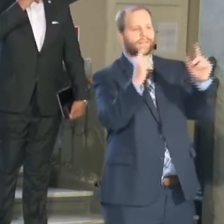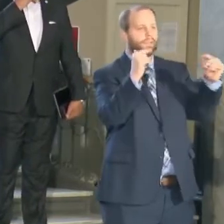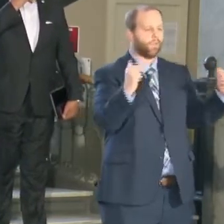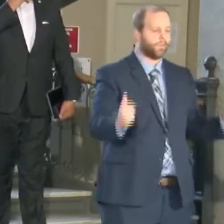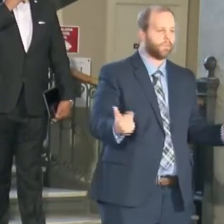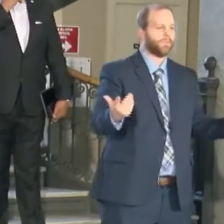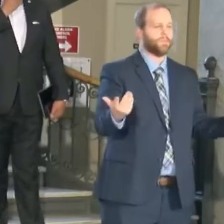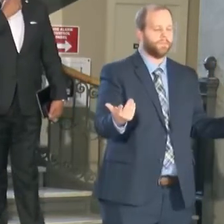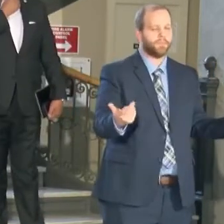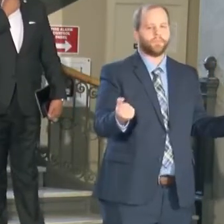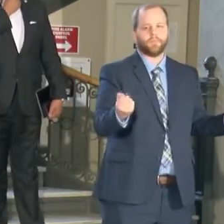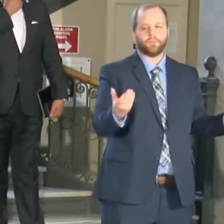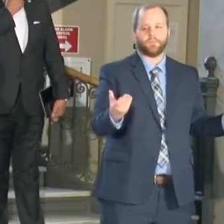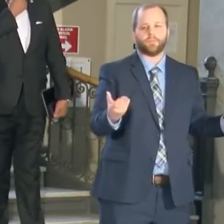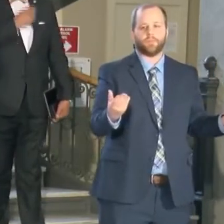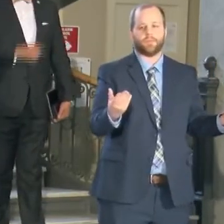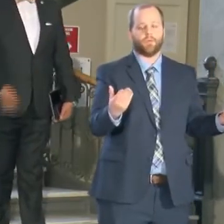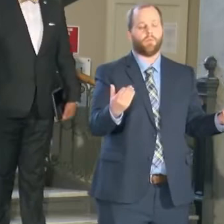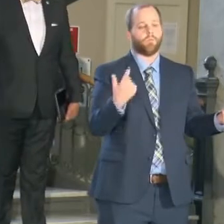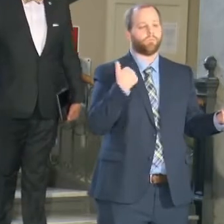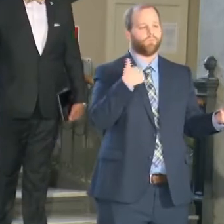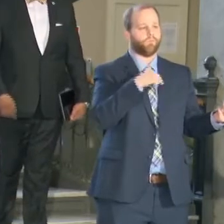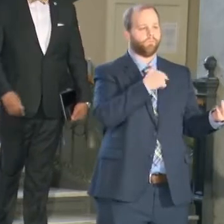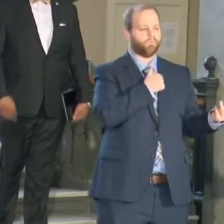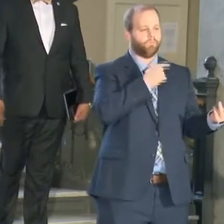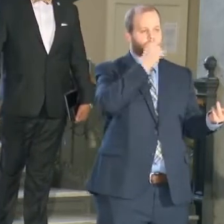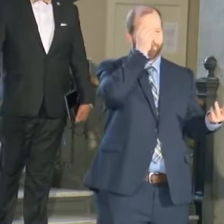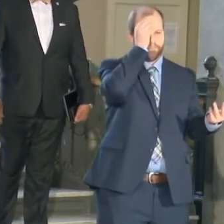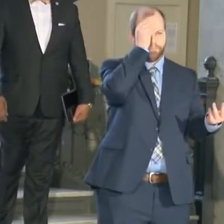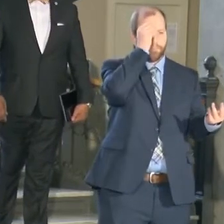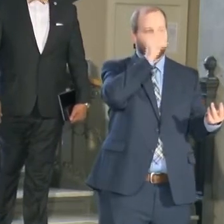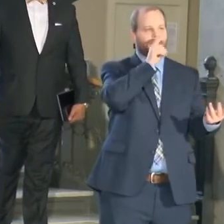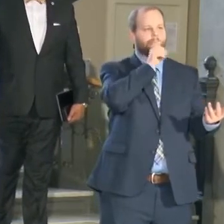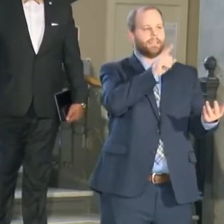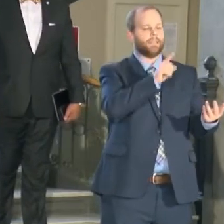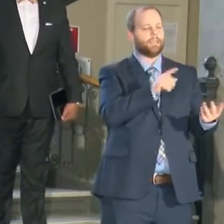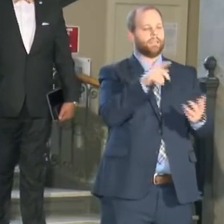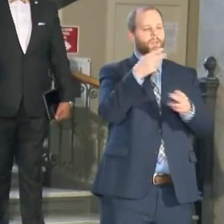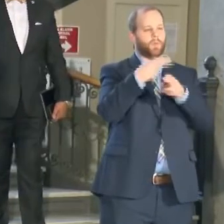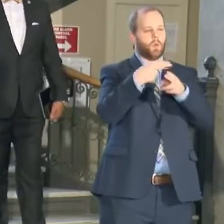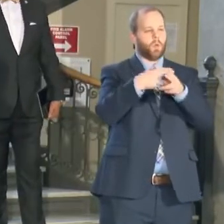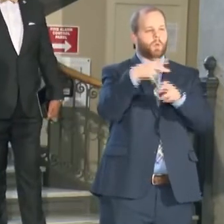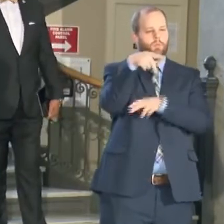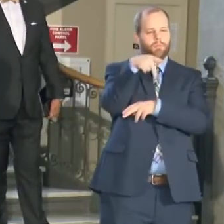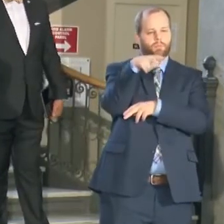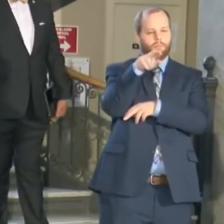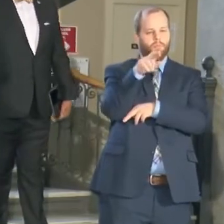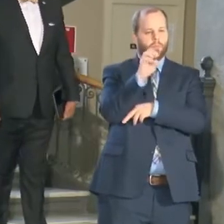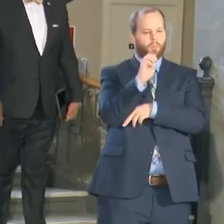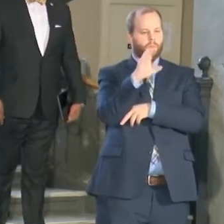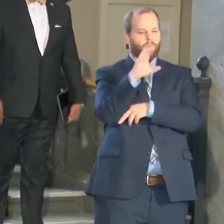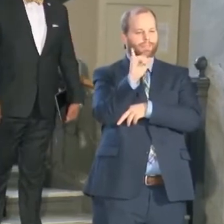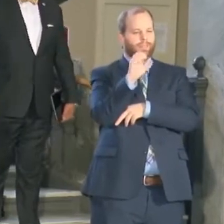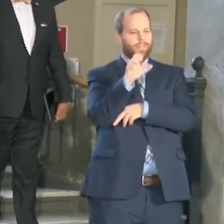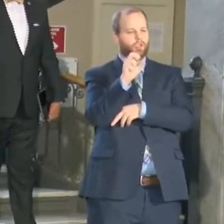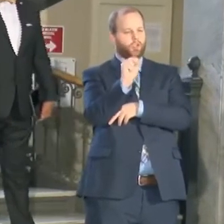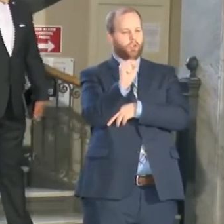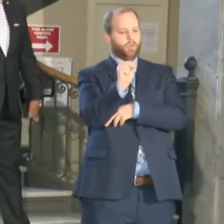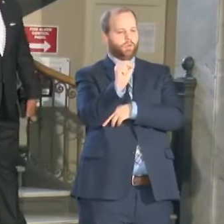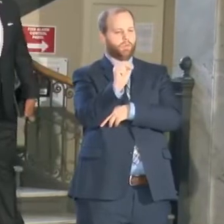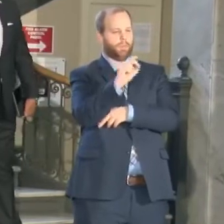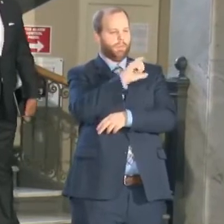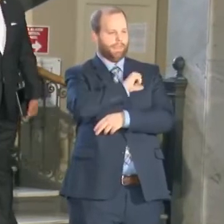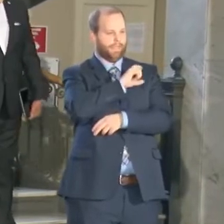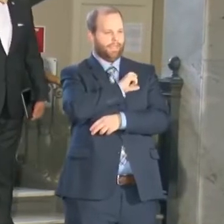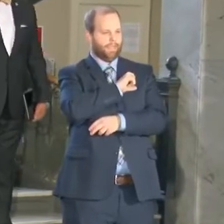one of the things that we're focused on is precision policing and you might ask what that is. Well, that is when police and community